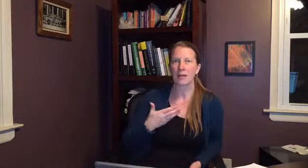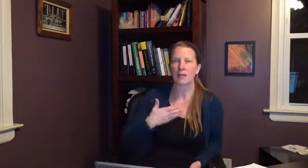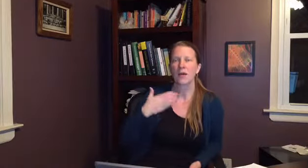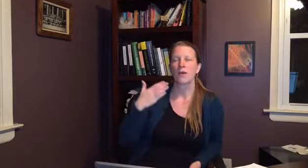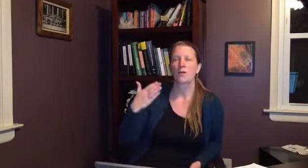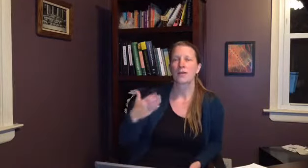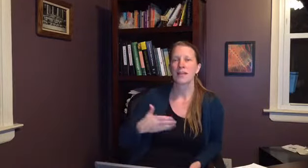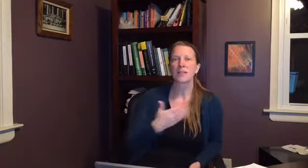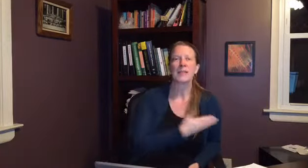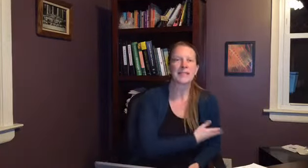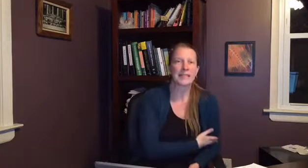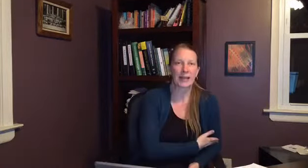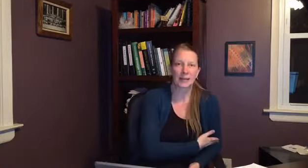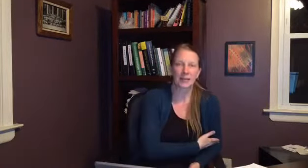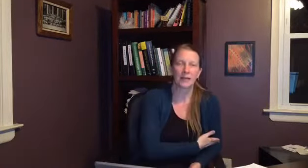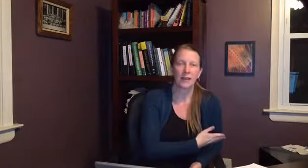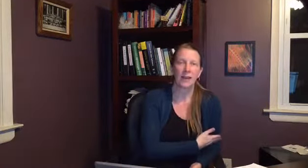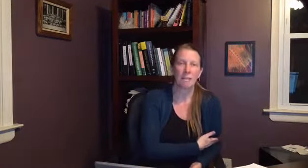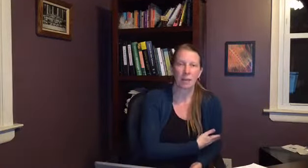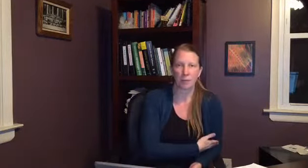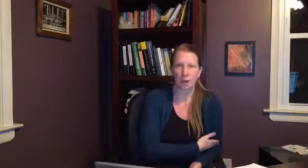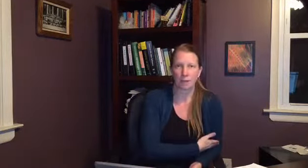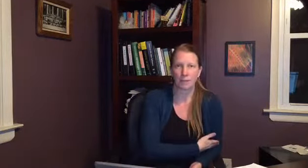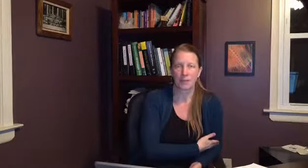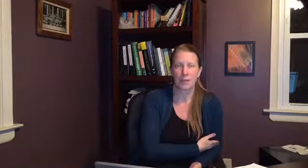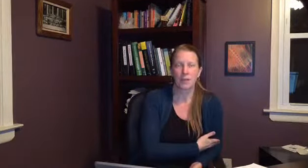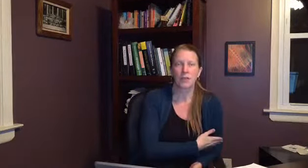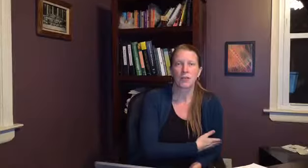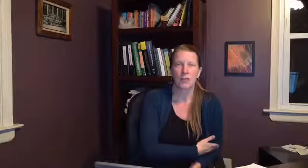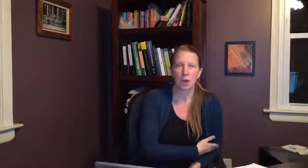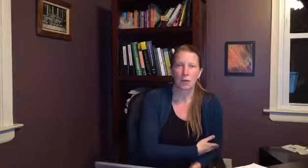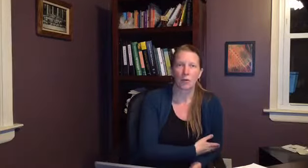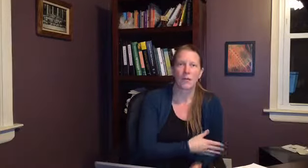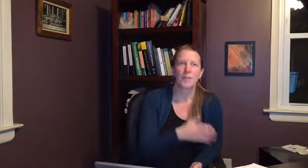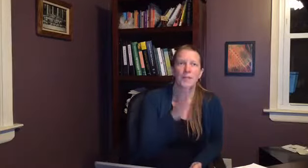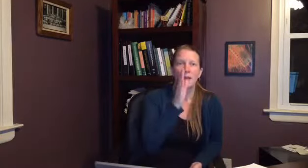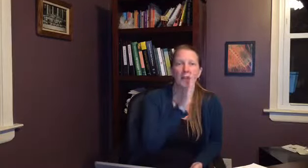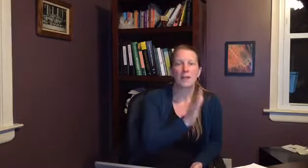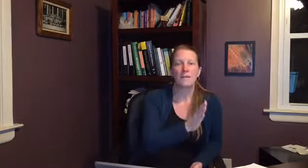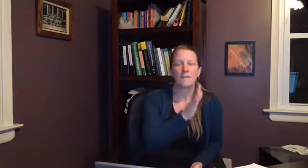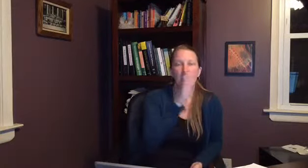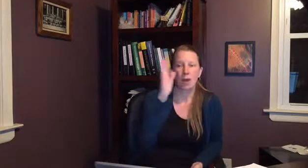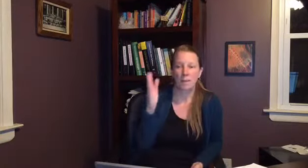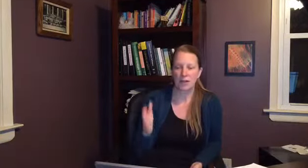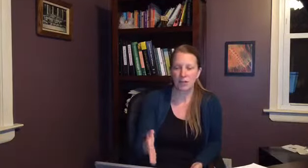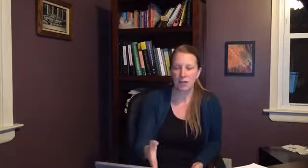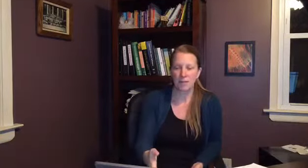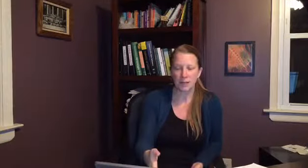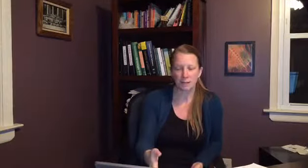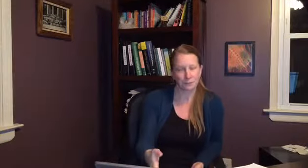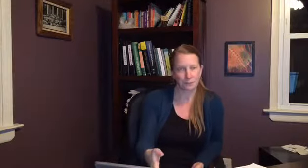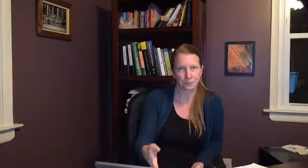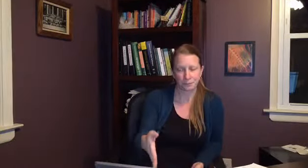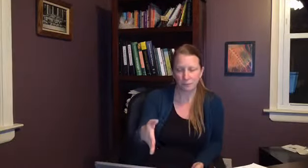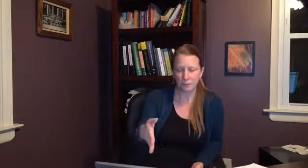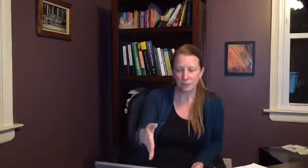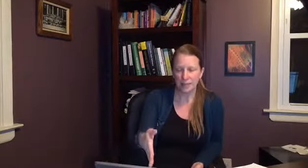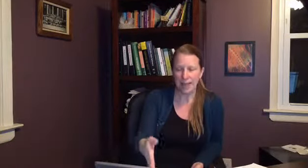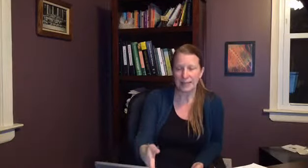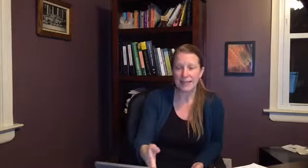for them to be detected in my blood so if a patient comes in has a